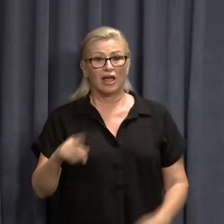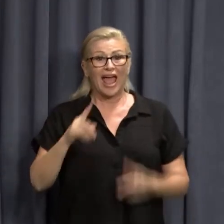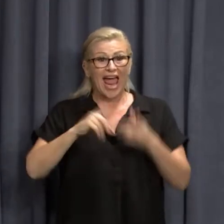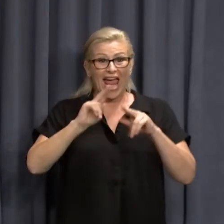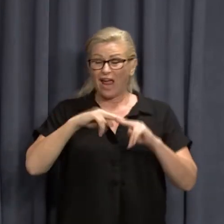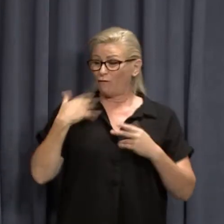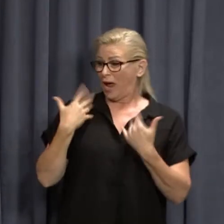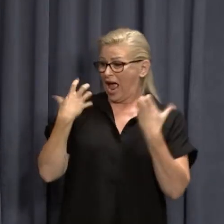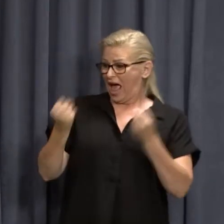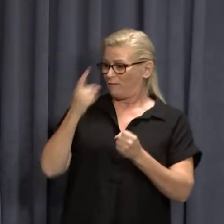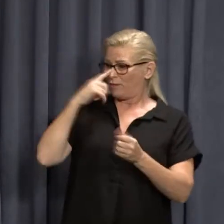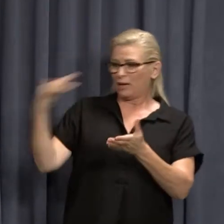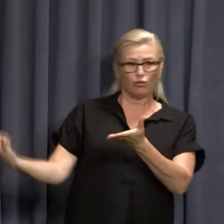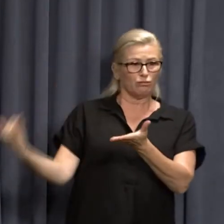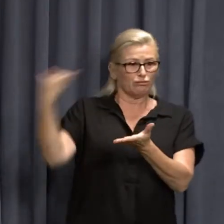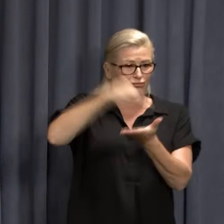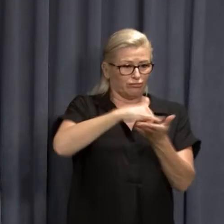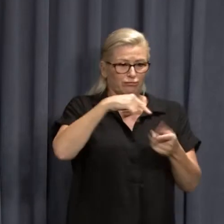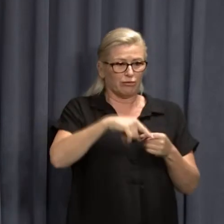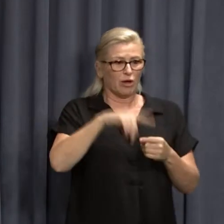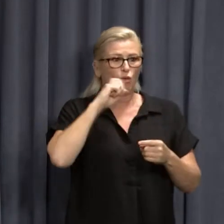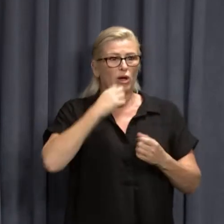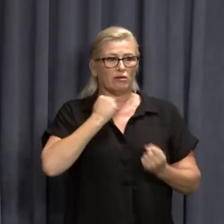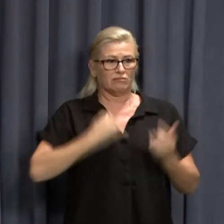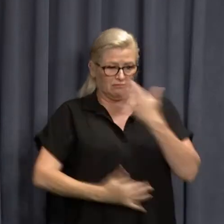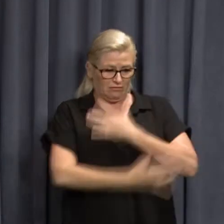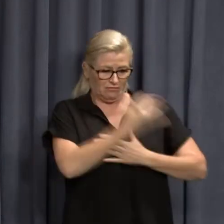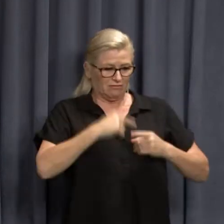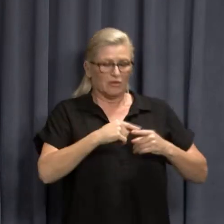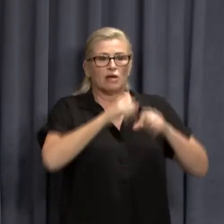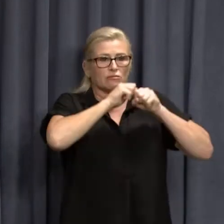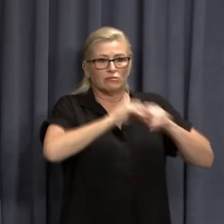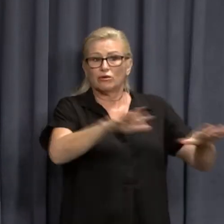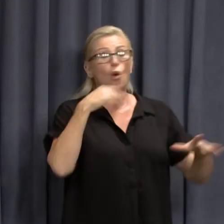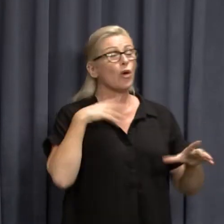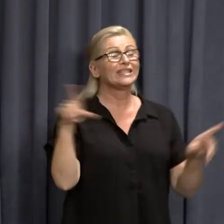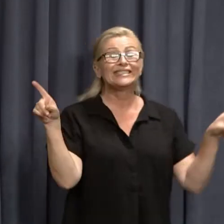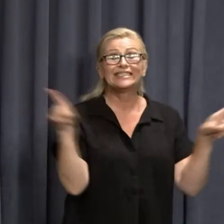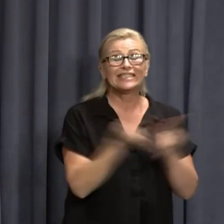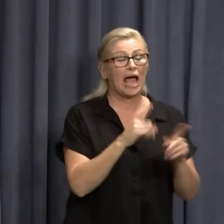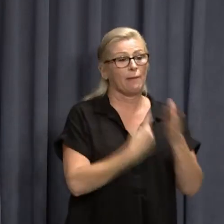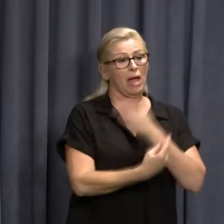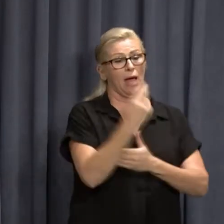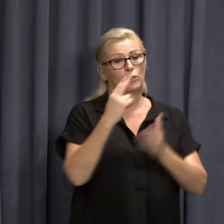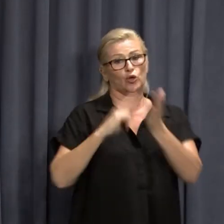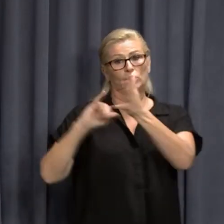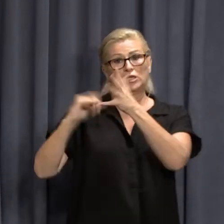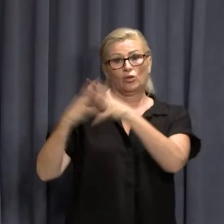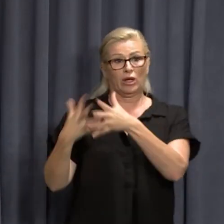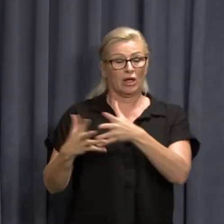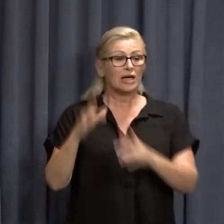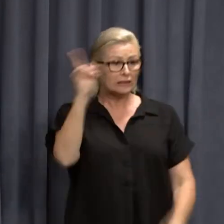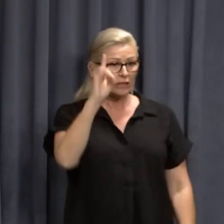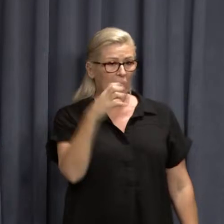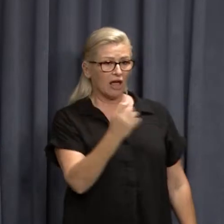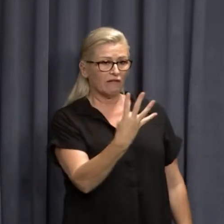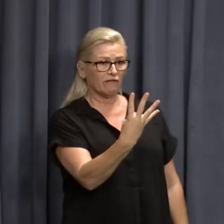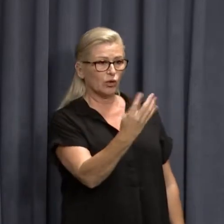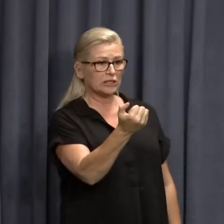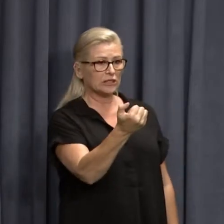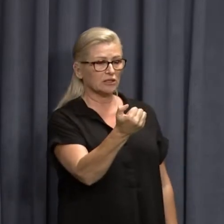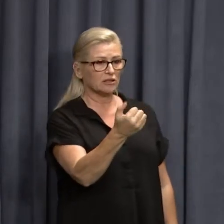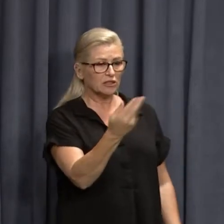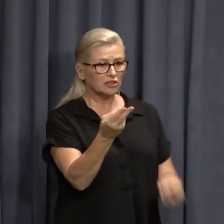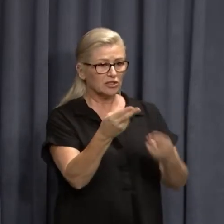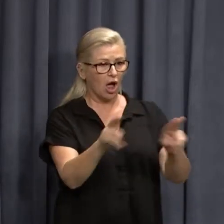week into Western Australia would mean we just follow the exact same route of New South Wales. Now today they had 46 people die they've had